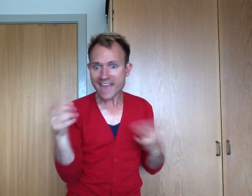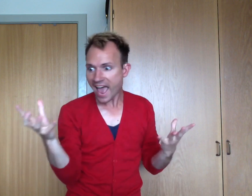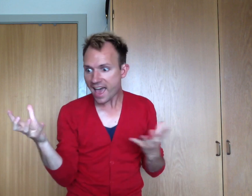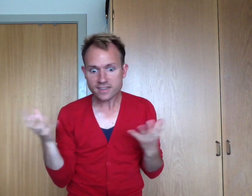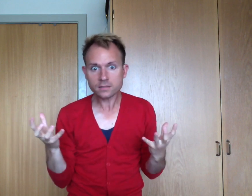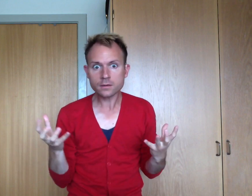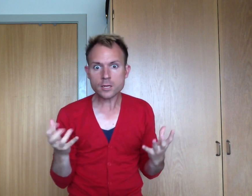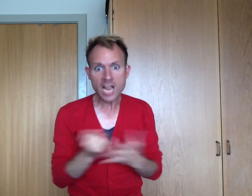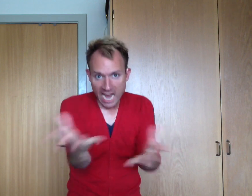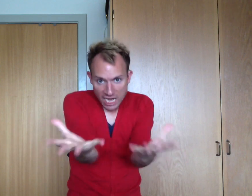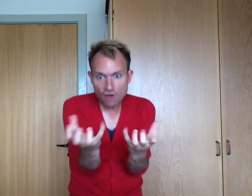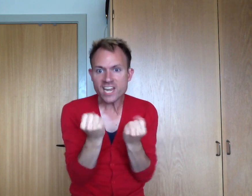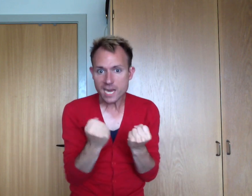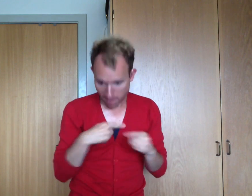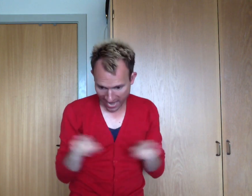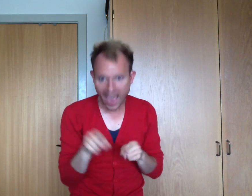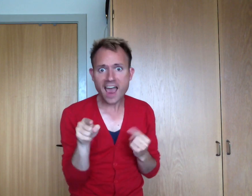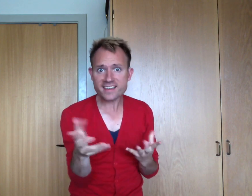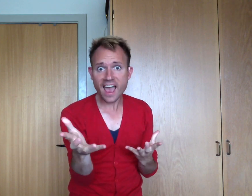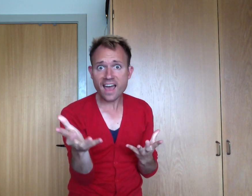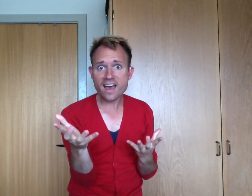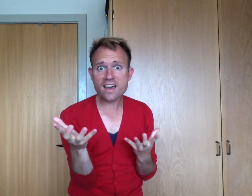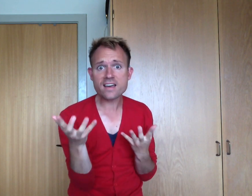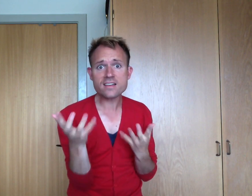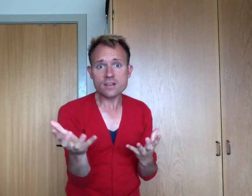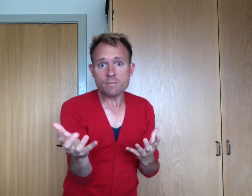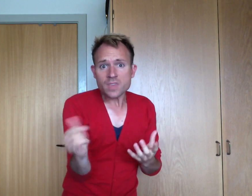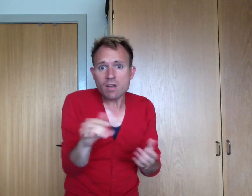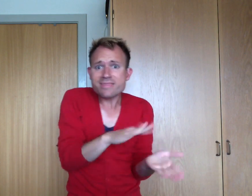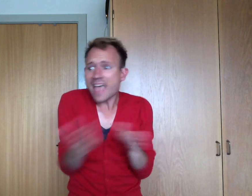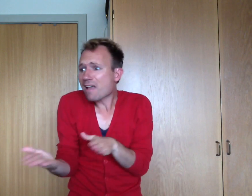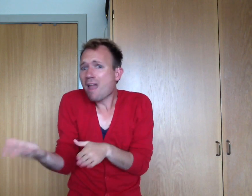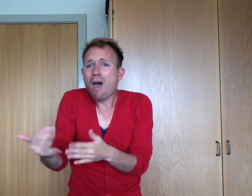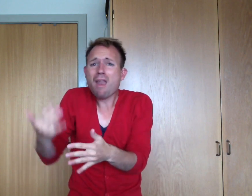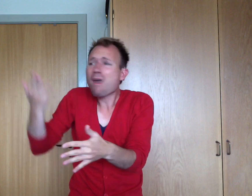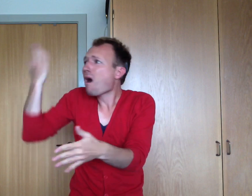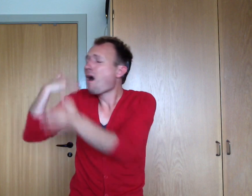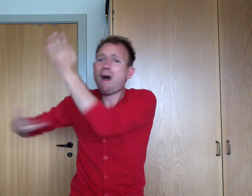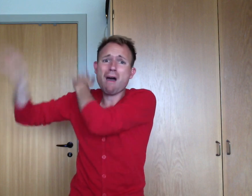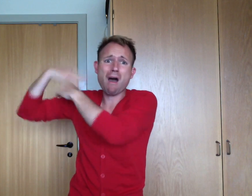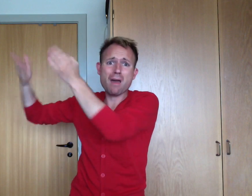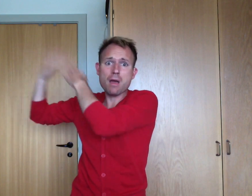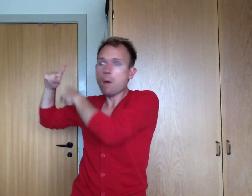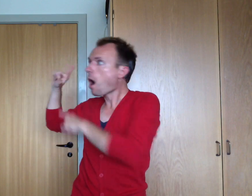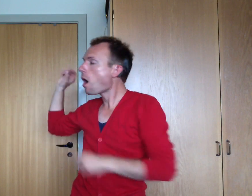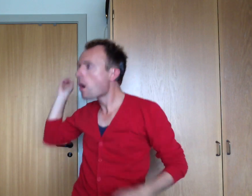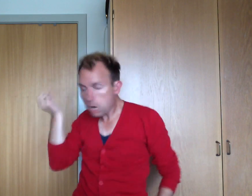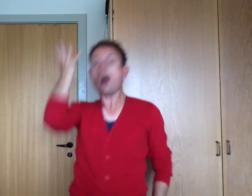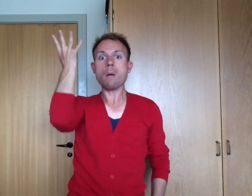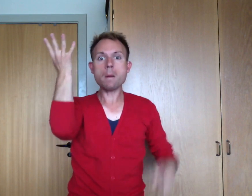this And if you need me like that He was dead long ago But it's all coming